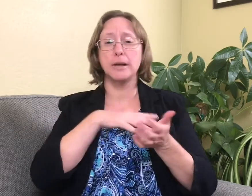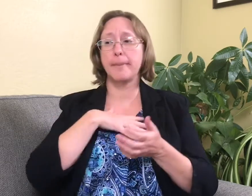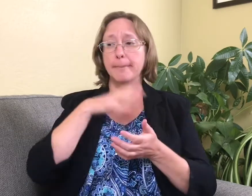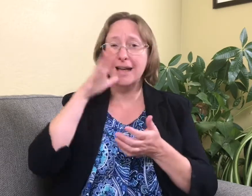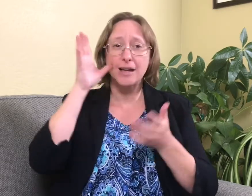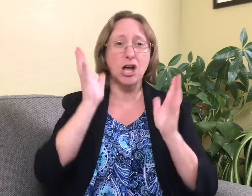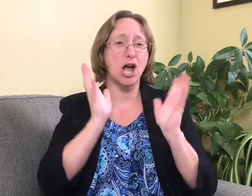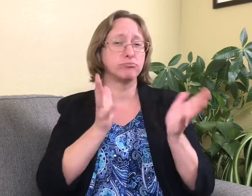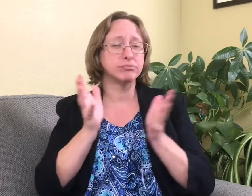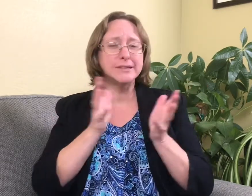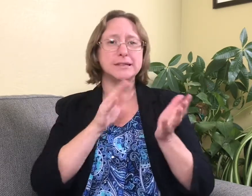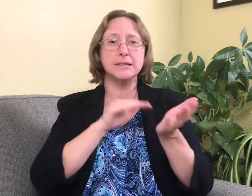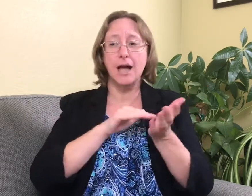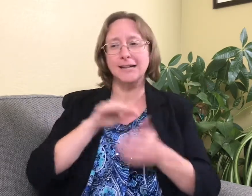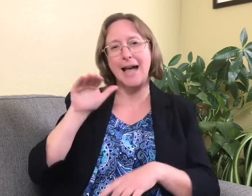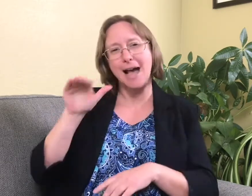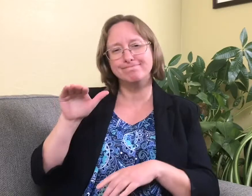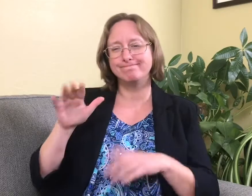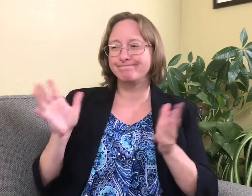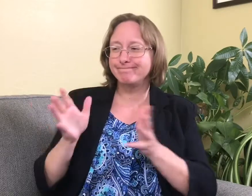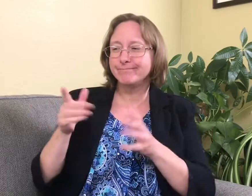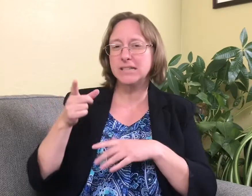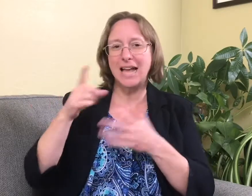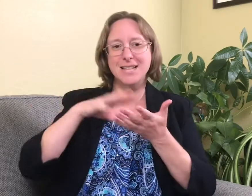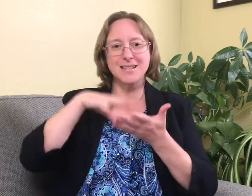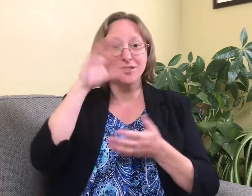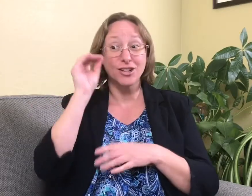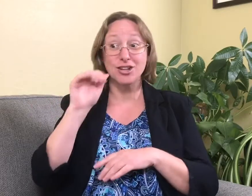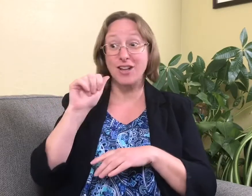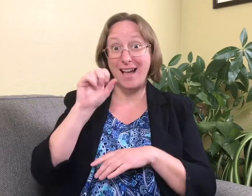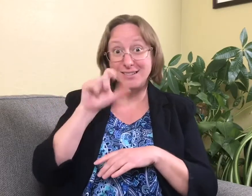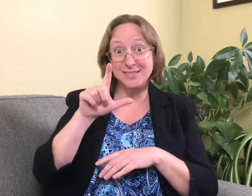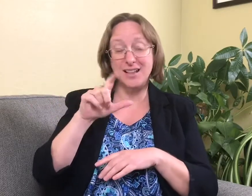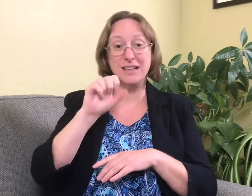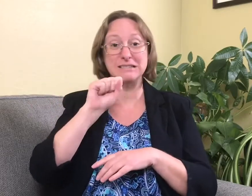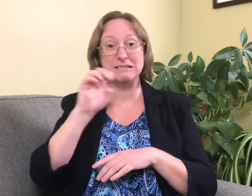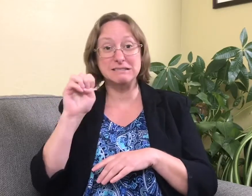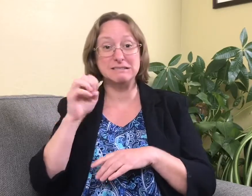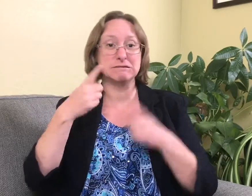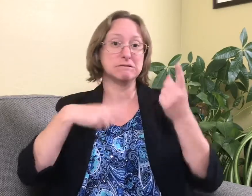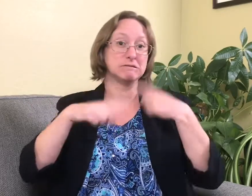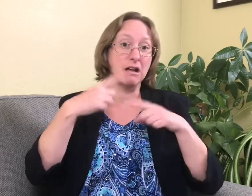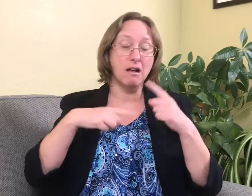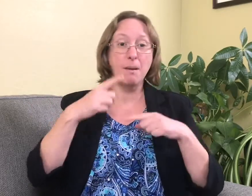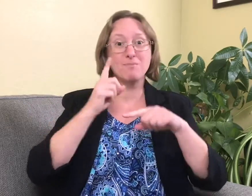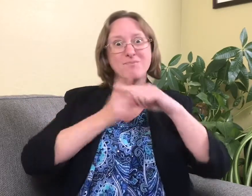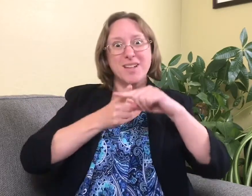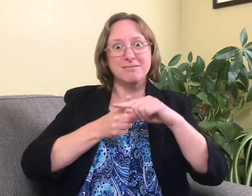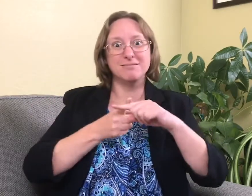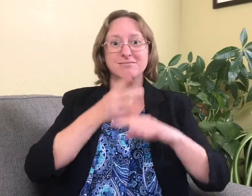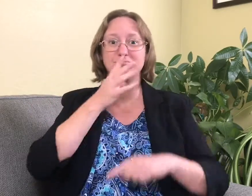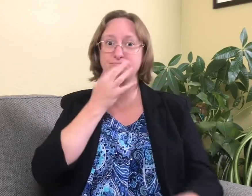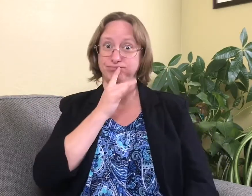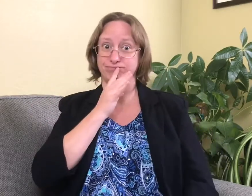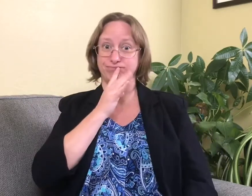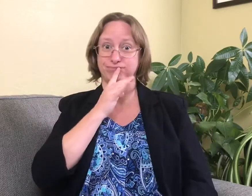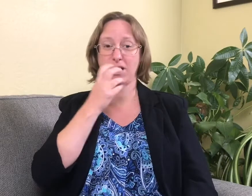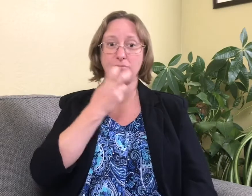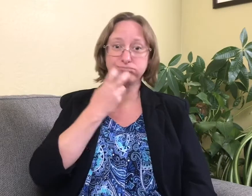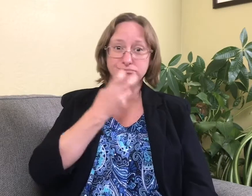Doctors consulted with my parents and recommended that I learn to sign ASL or C-sign, also to learn to